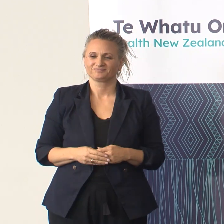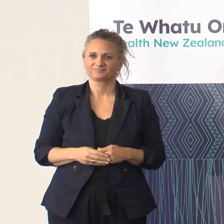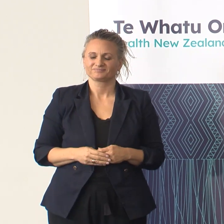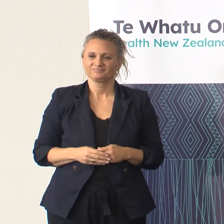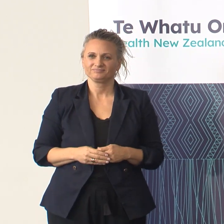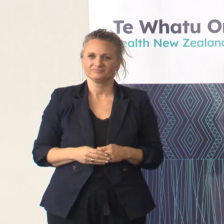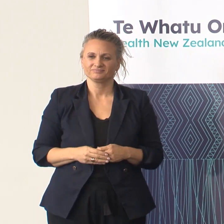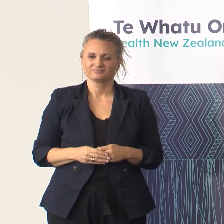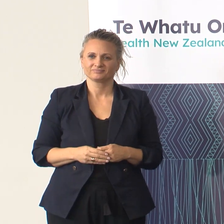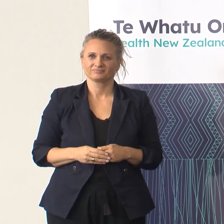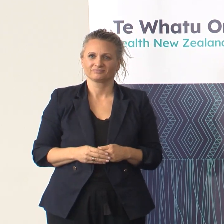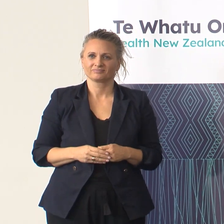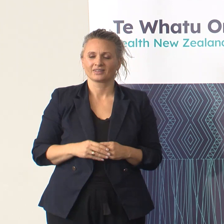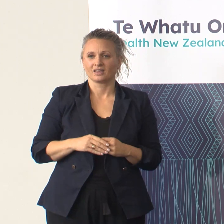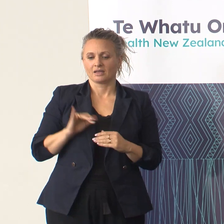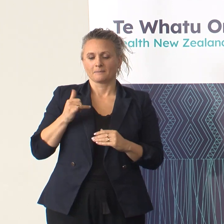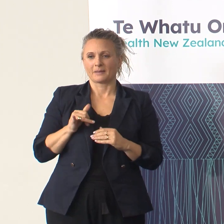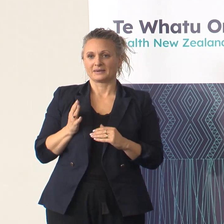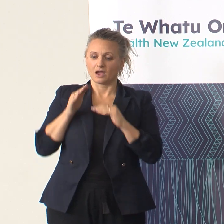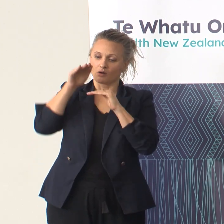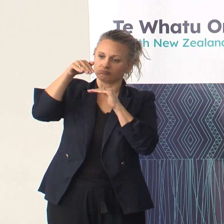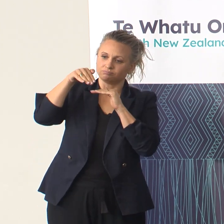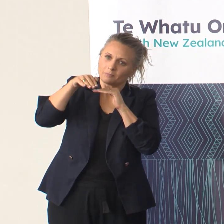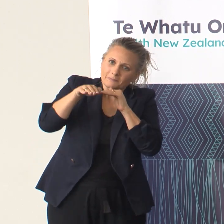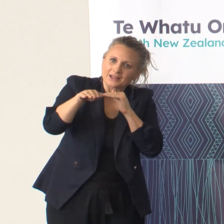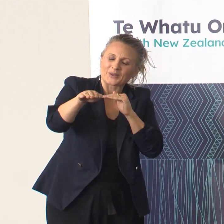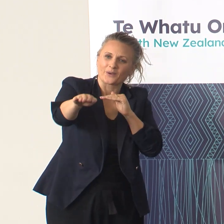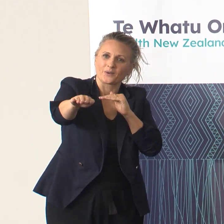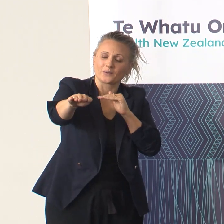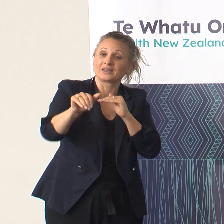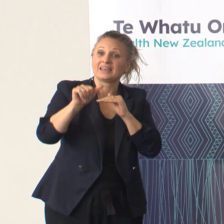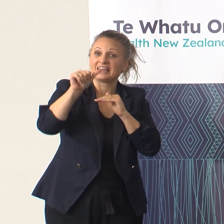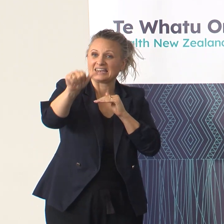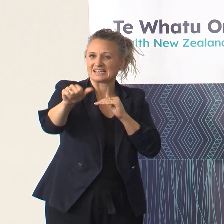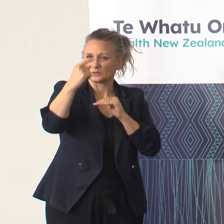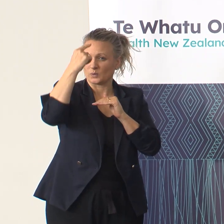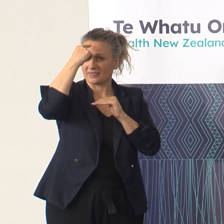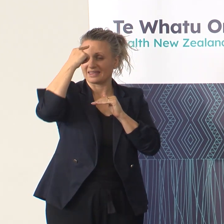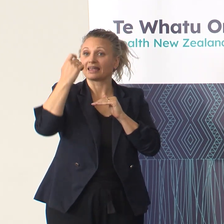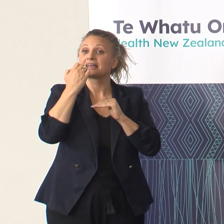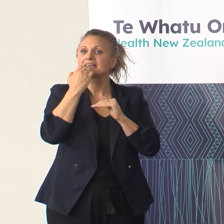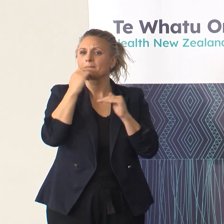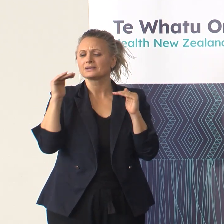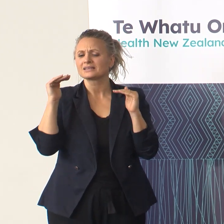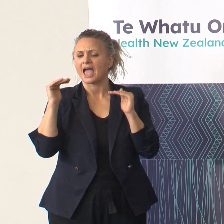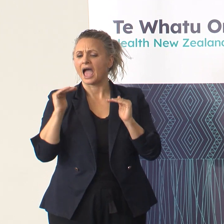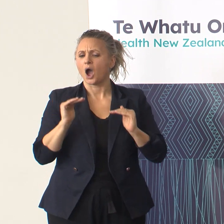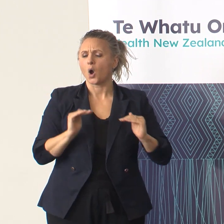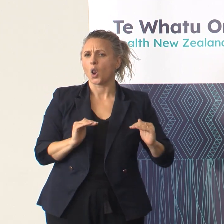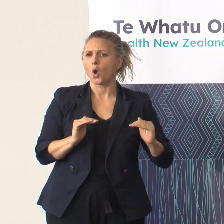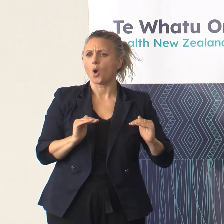next plateau. The question that we have now is how low will we go in terms of daily cases?